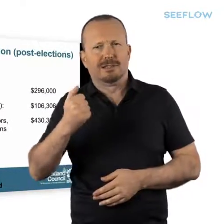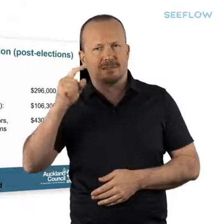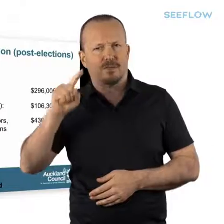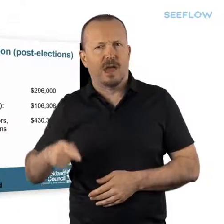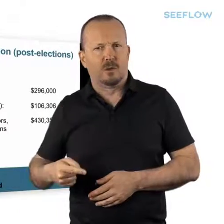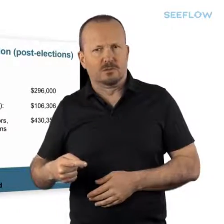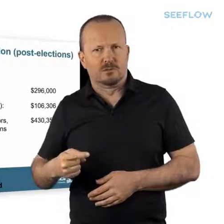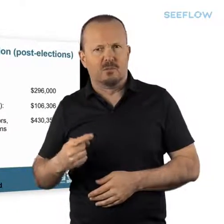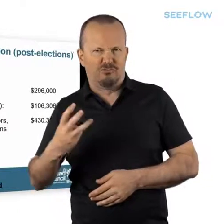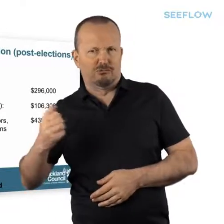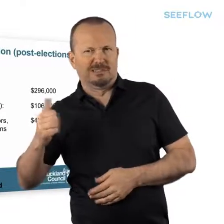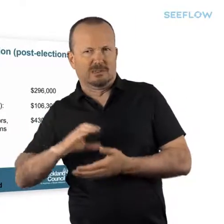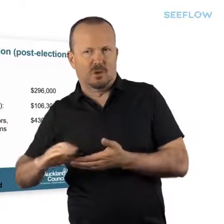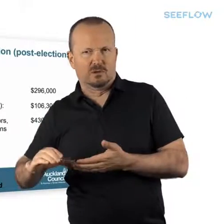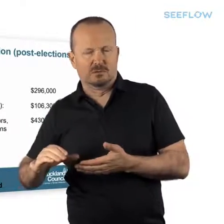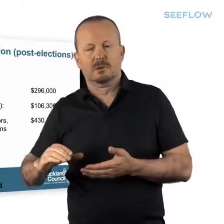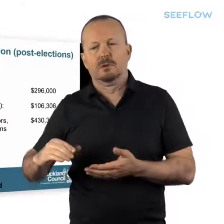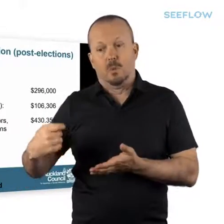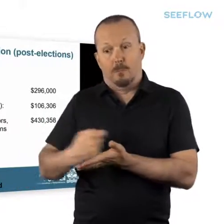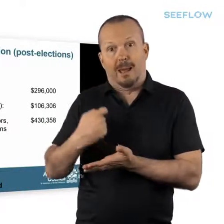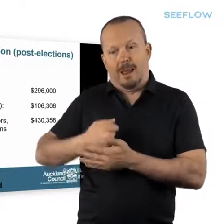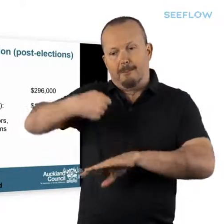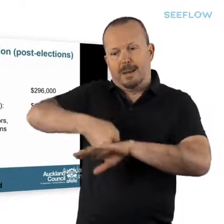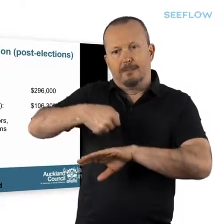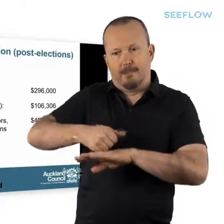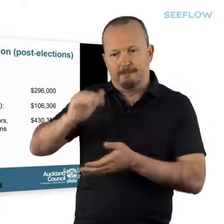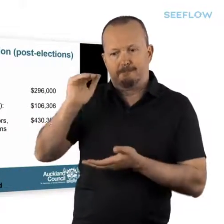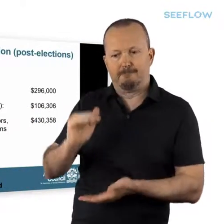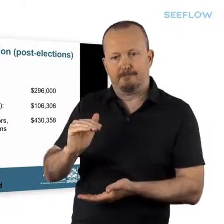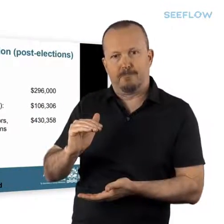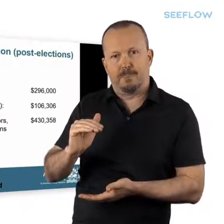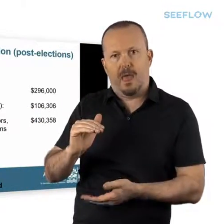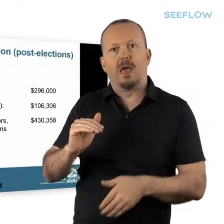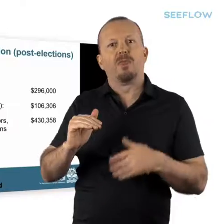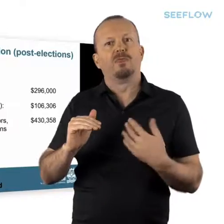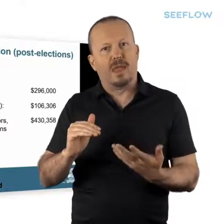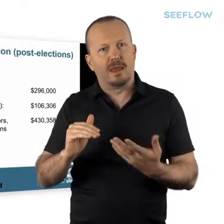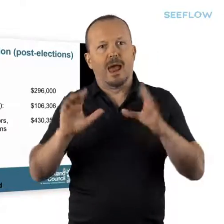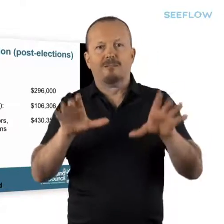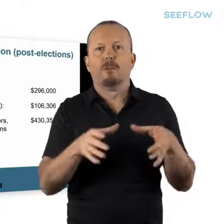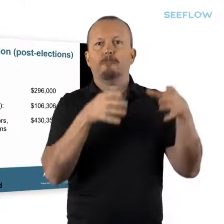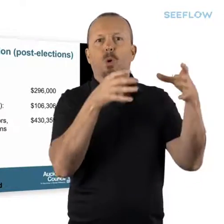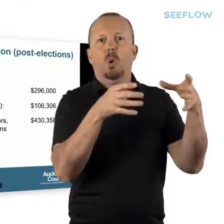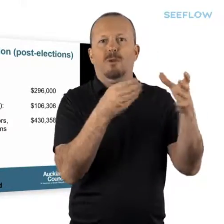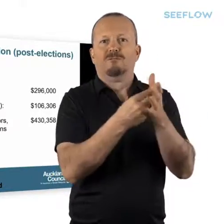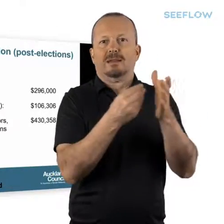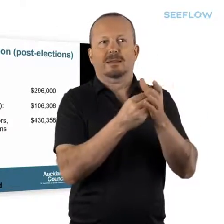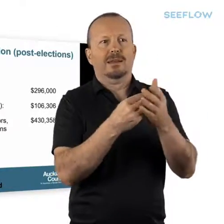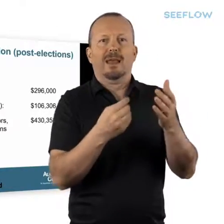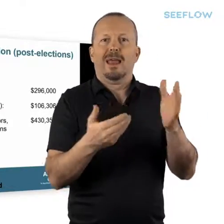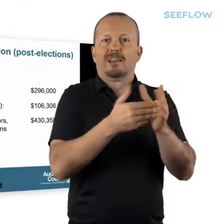$106,306. And then there is a pool, a total pool of